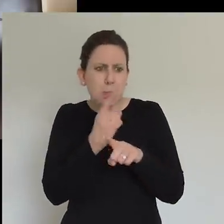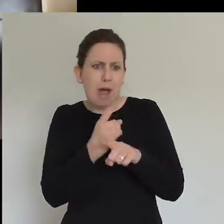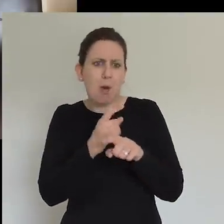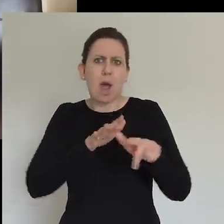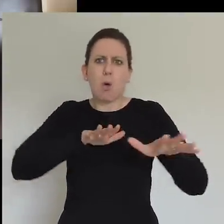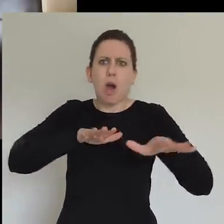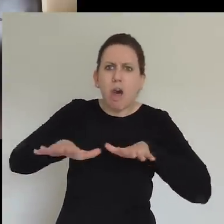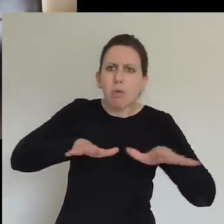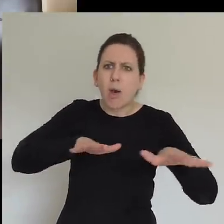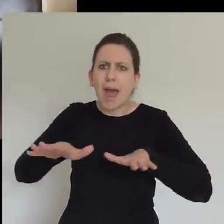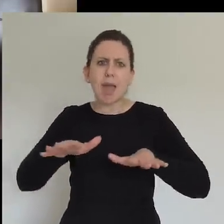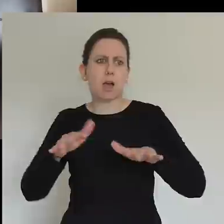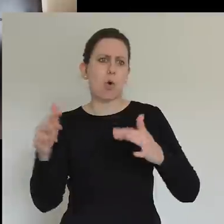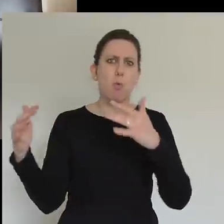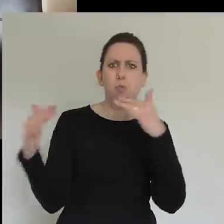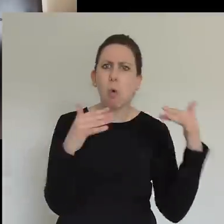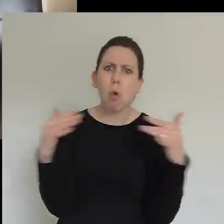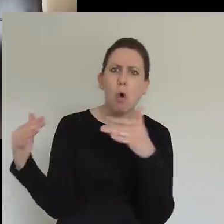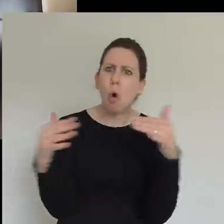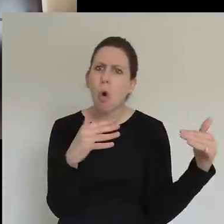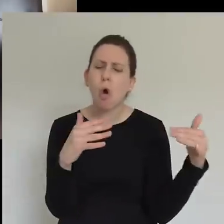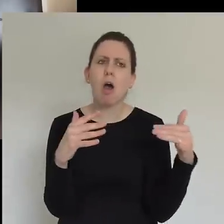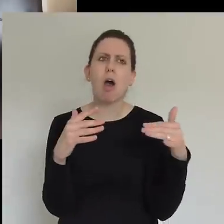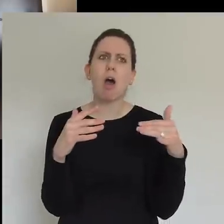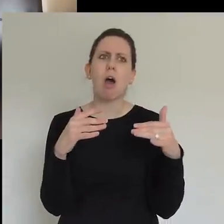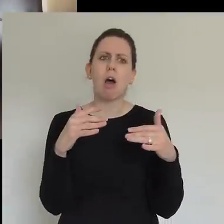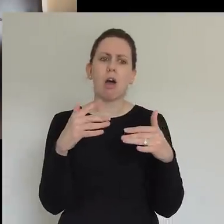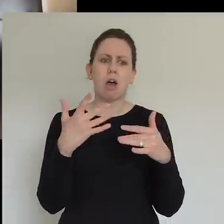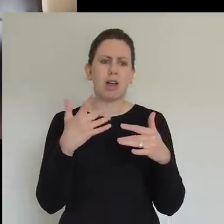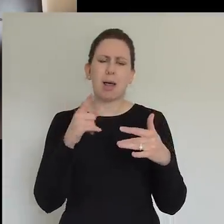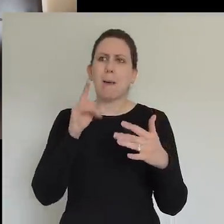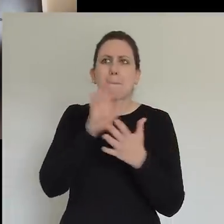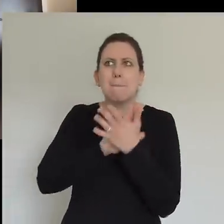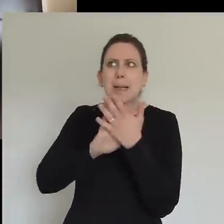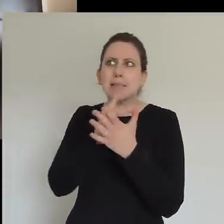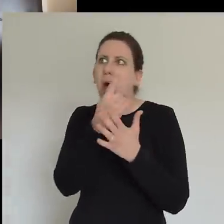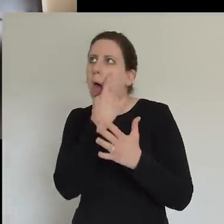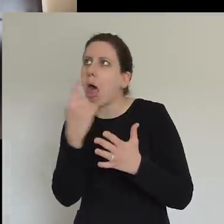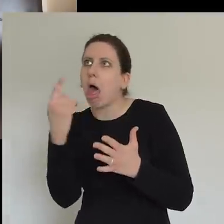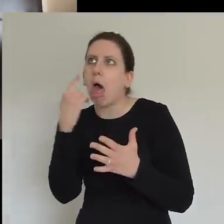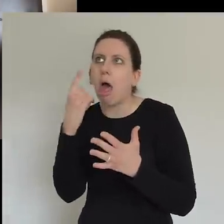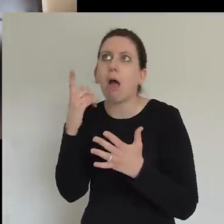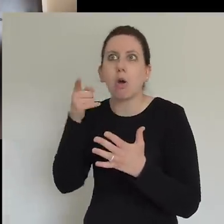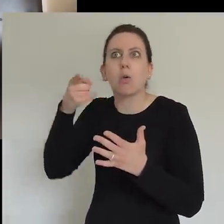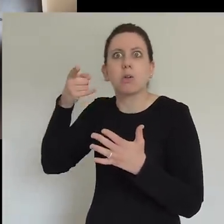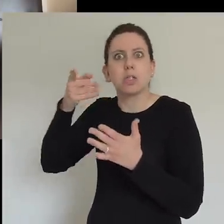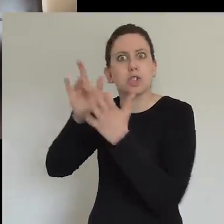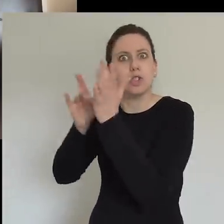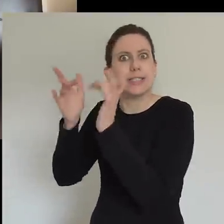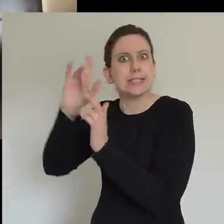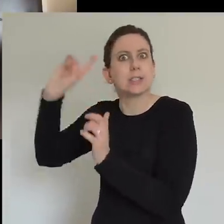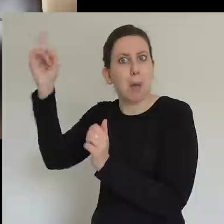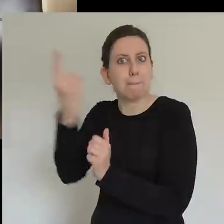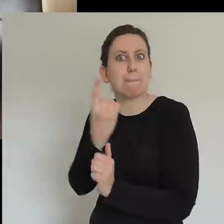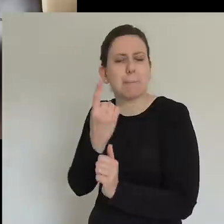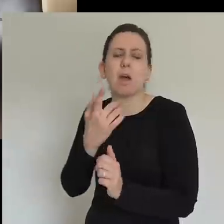some of the, the early signs that Jesus is on his way back. And we're not, we're not putting a date or a time on Jesus's return.